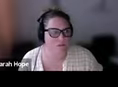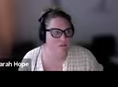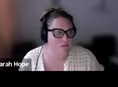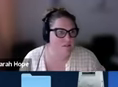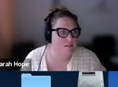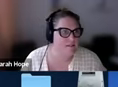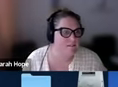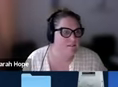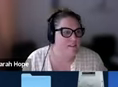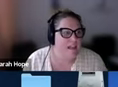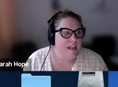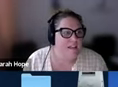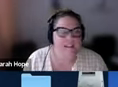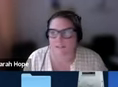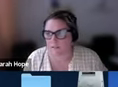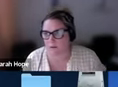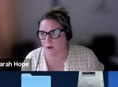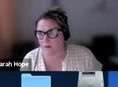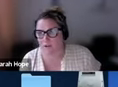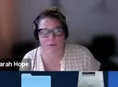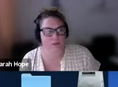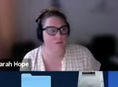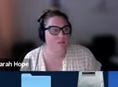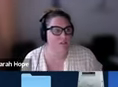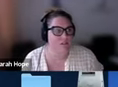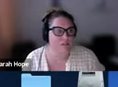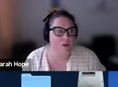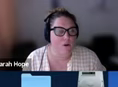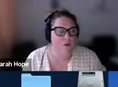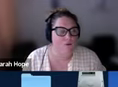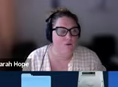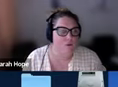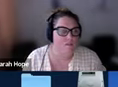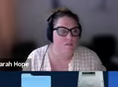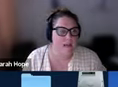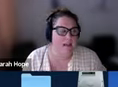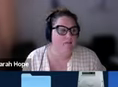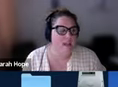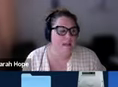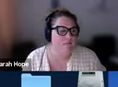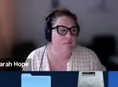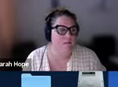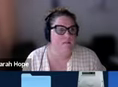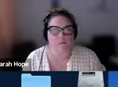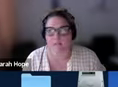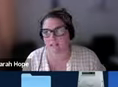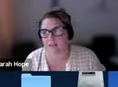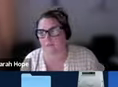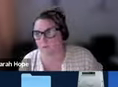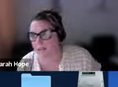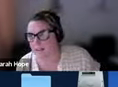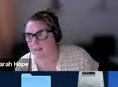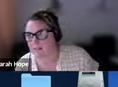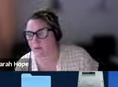the real Dog Dog. This little dog who used to go with me, little camp dog on my walks